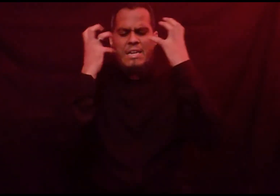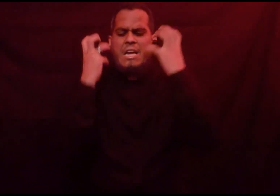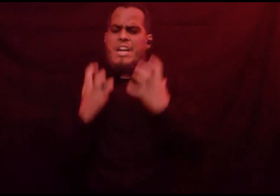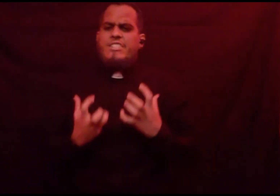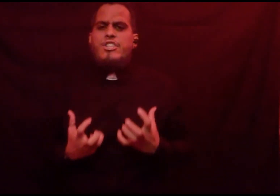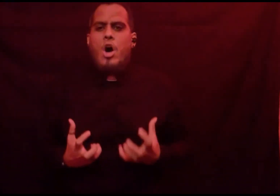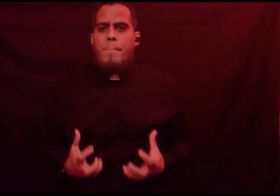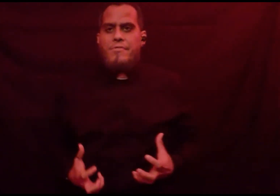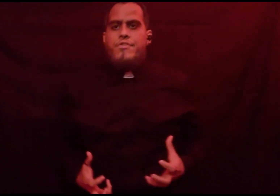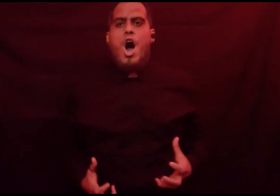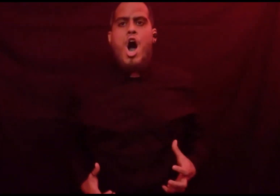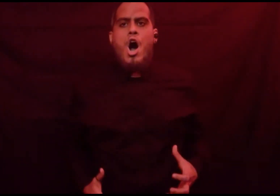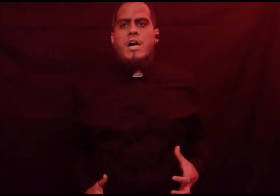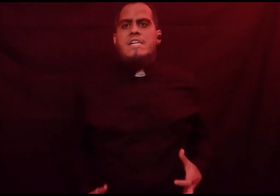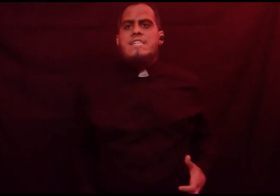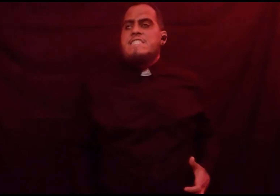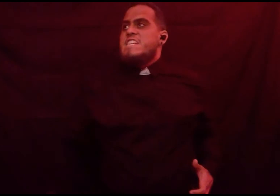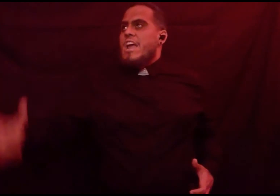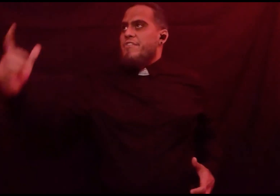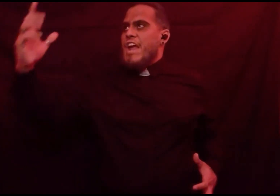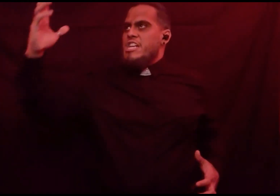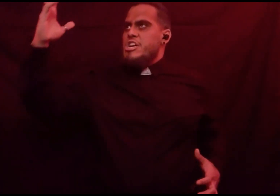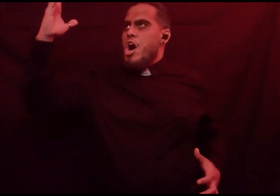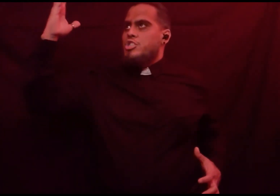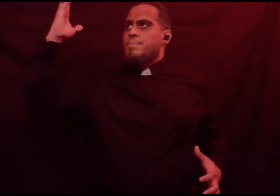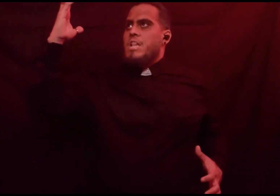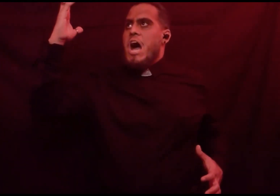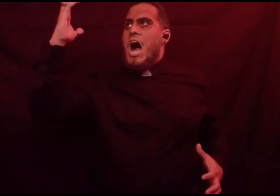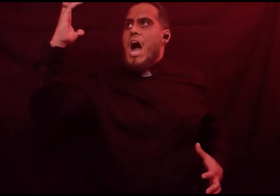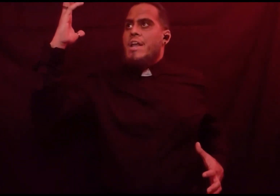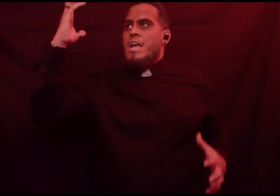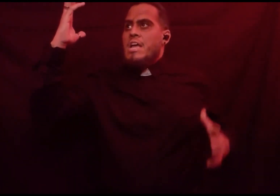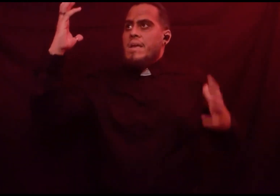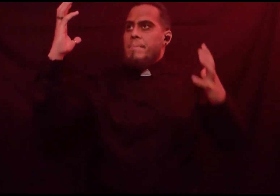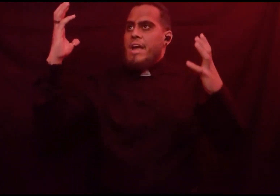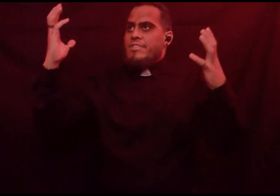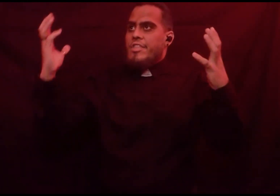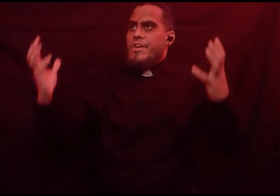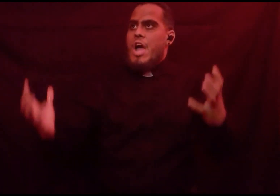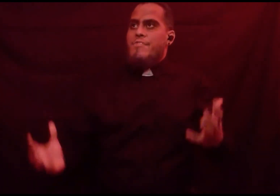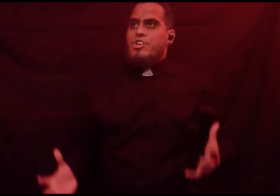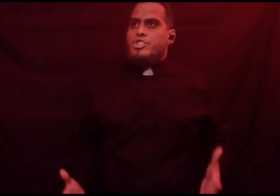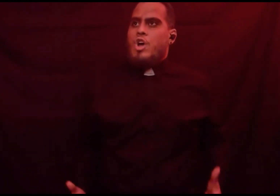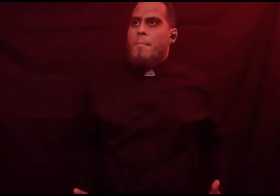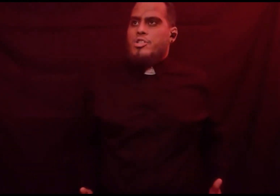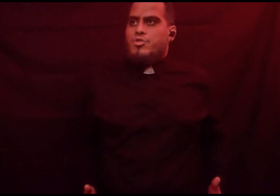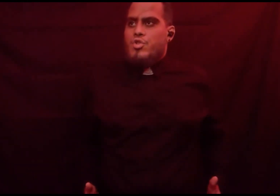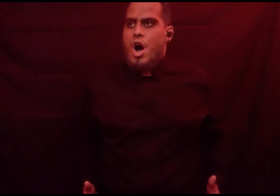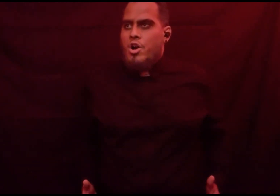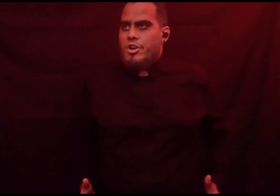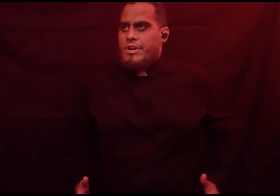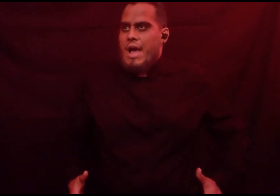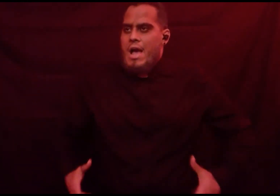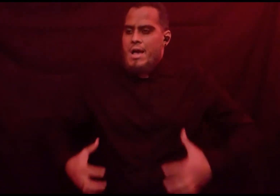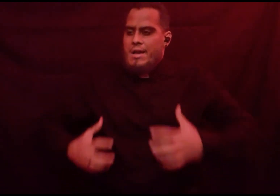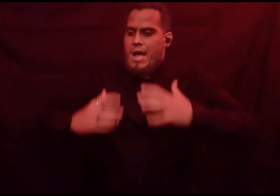It's not my fault, if in God, Now he made the devil so much stronger than a